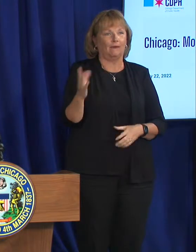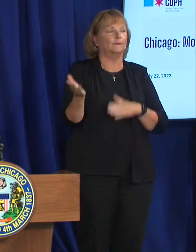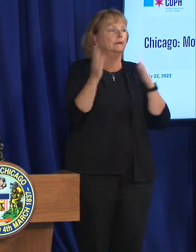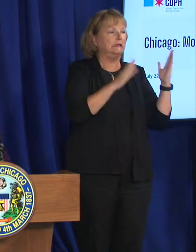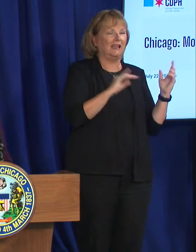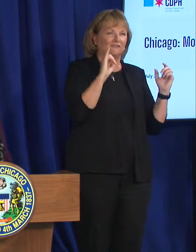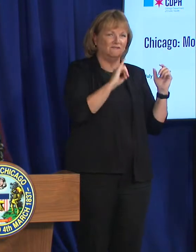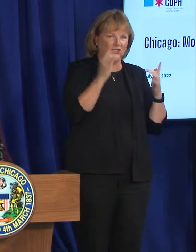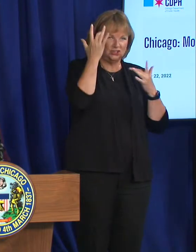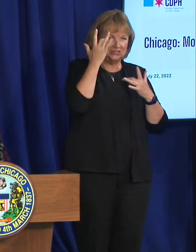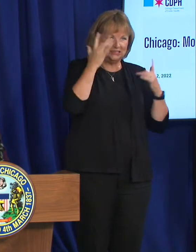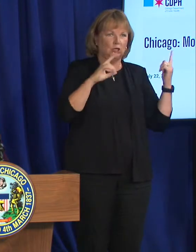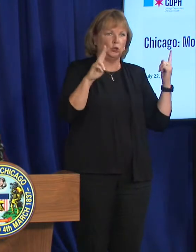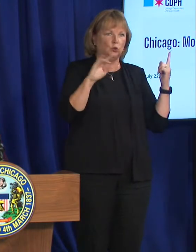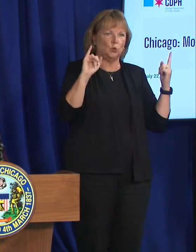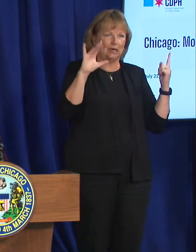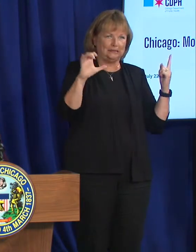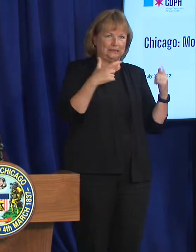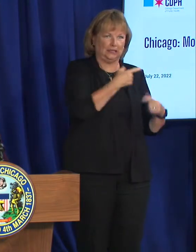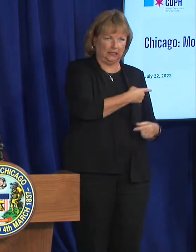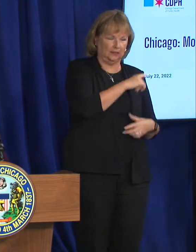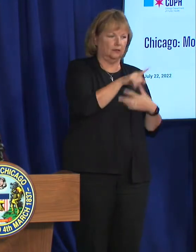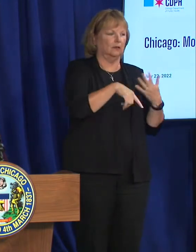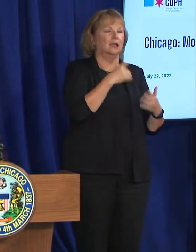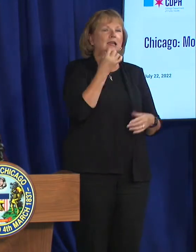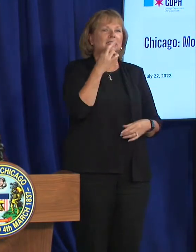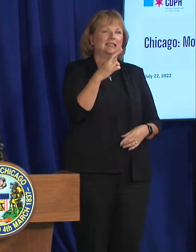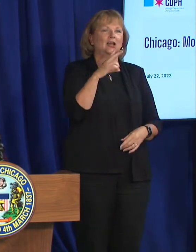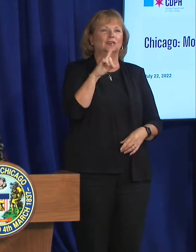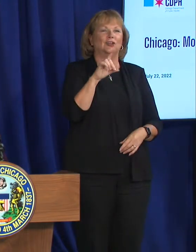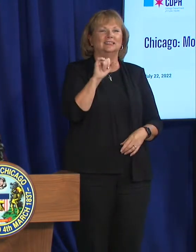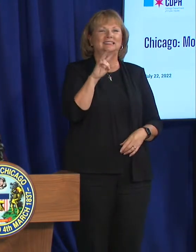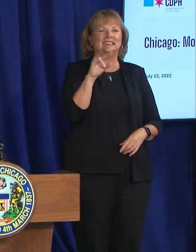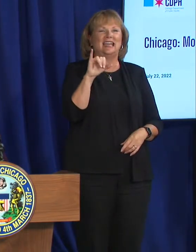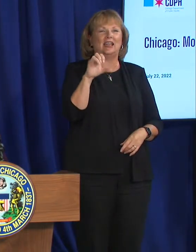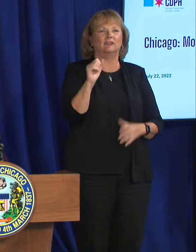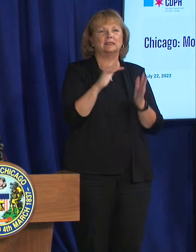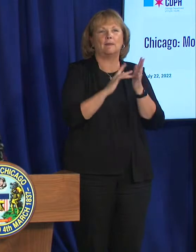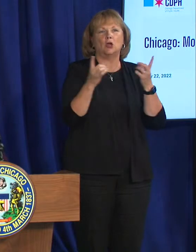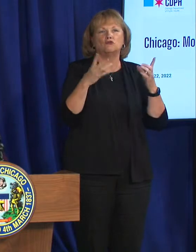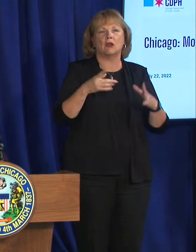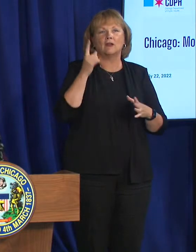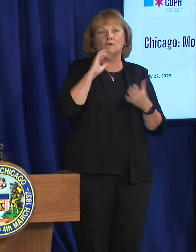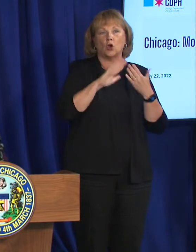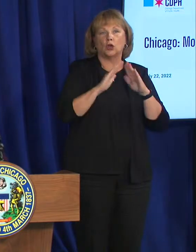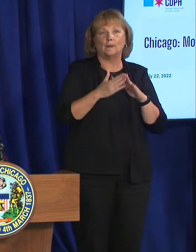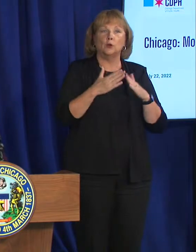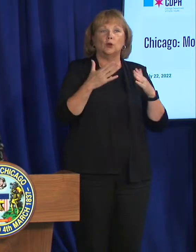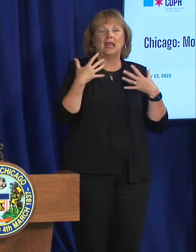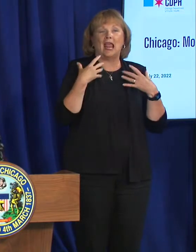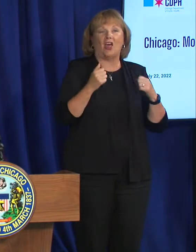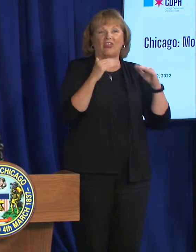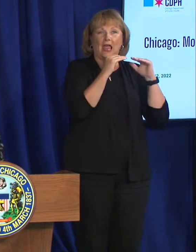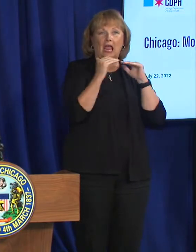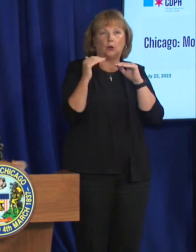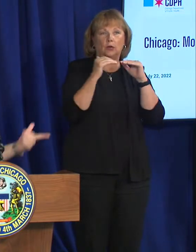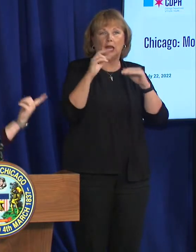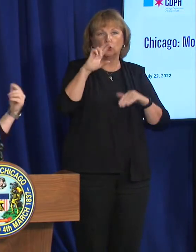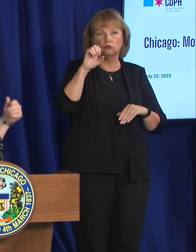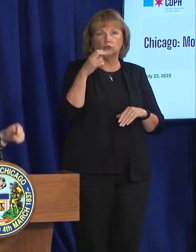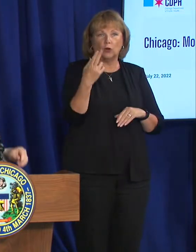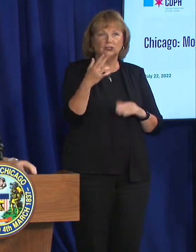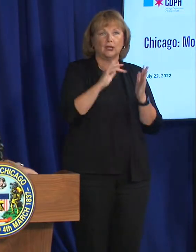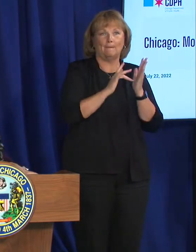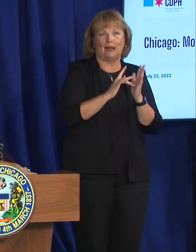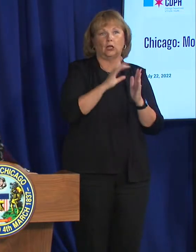Infectious Disease at the University of Illinois at Chicago, Dr. Elizabeth Davis, the Medical Director of Community Health Equity at Rush University